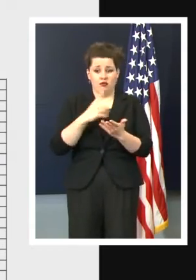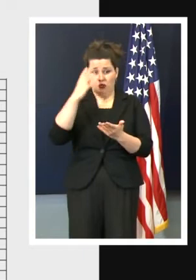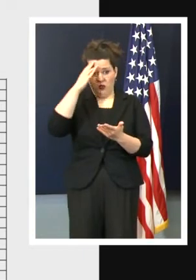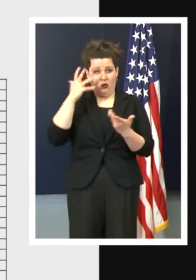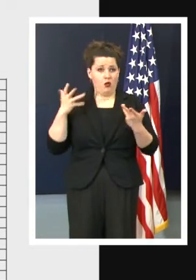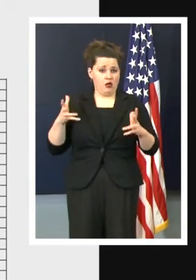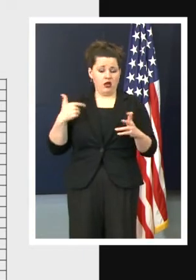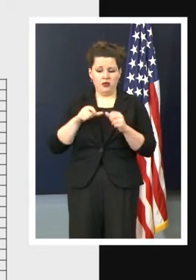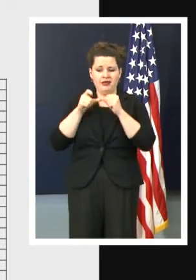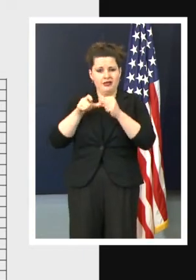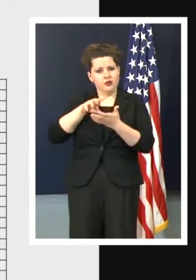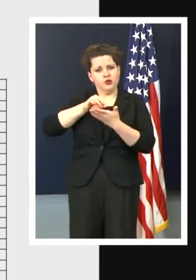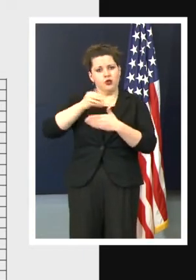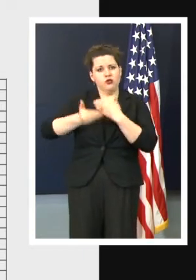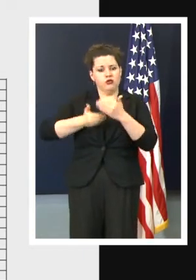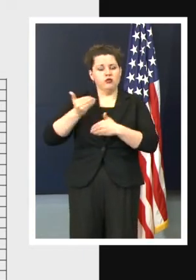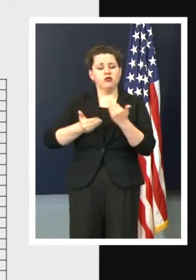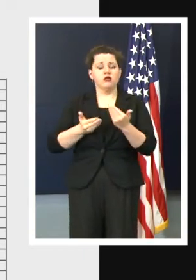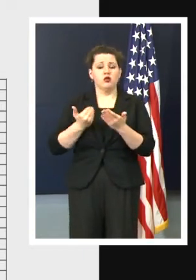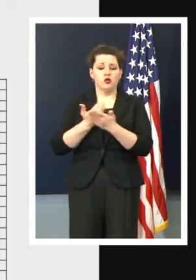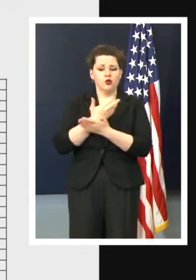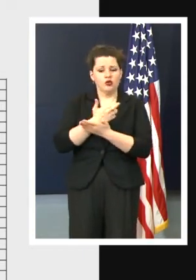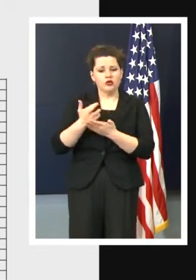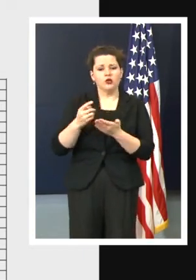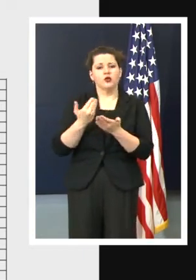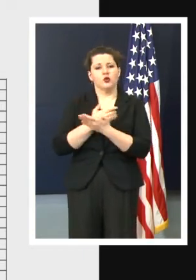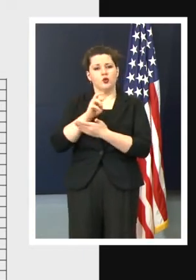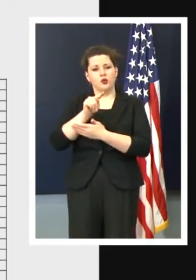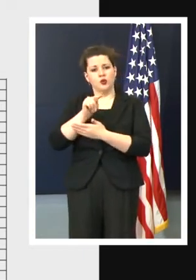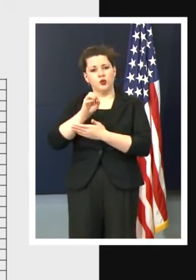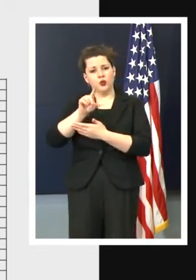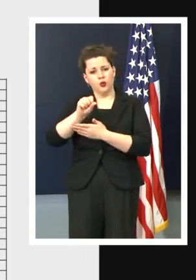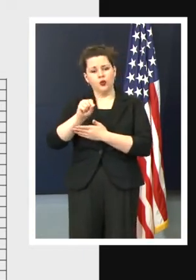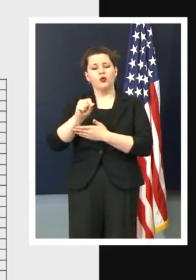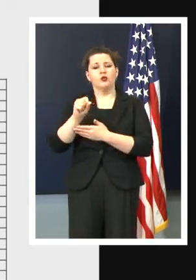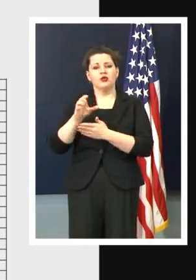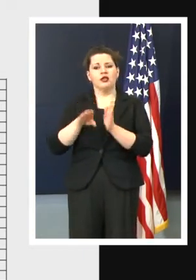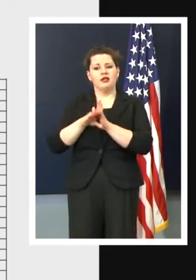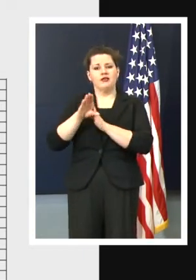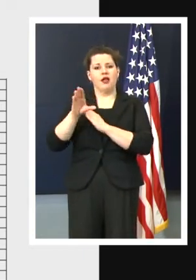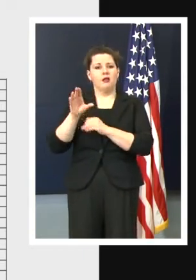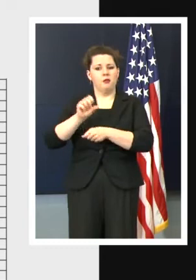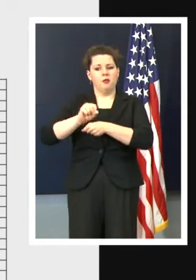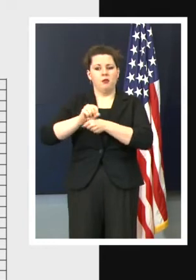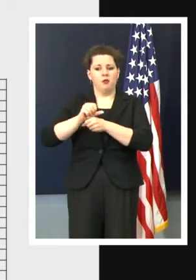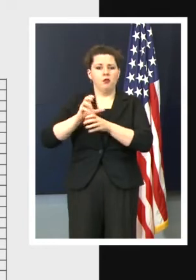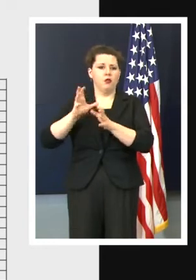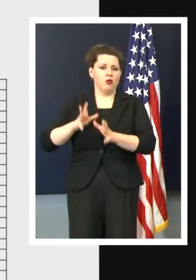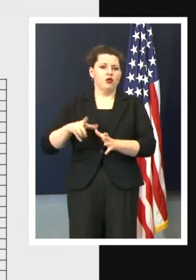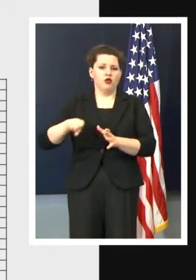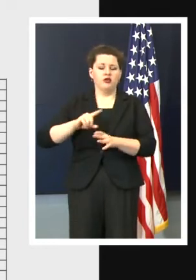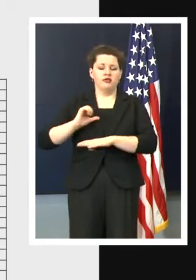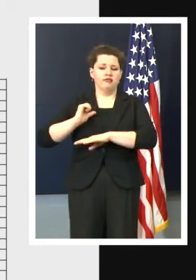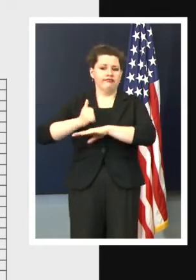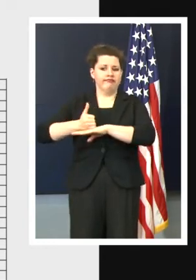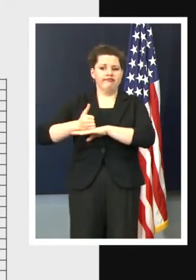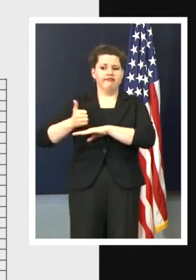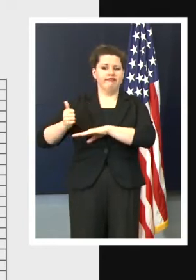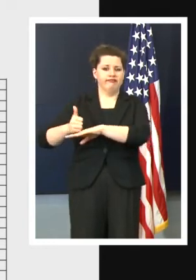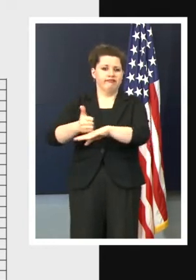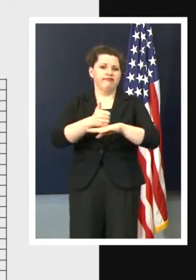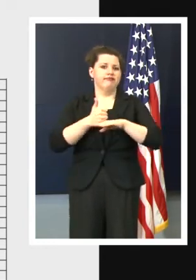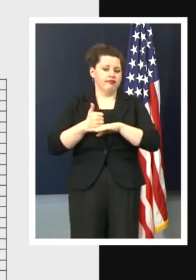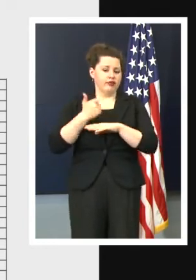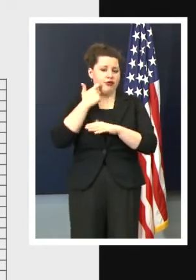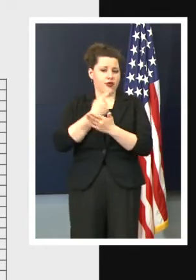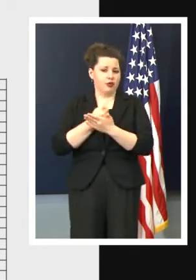learn, as well as the new resources and tools and development of workforce that have been put in place over the past several weeks.